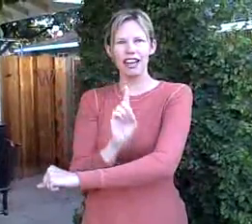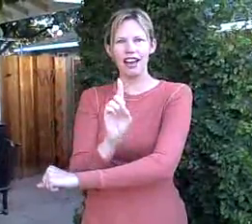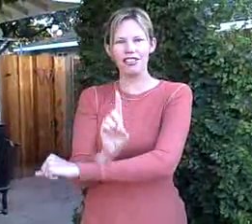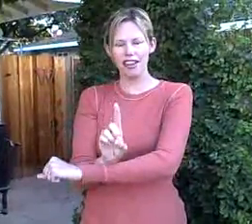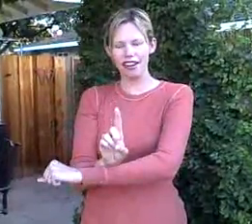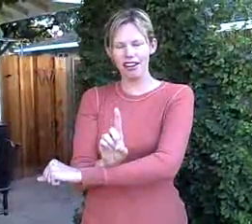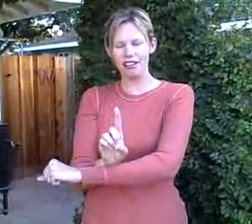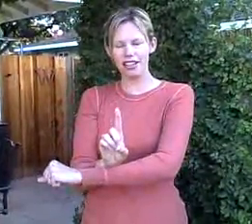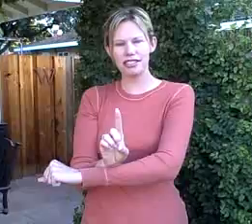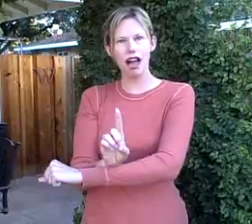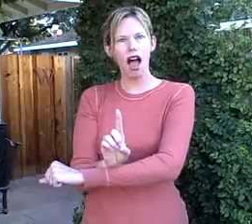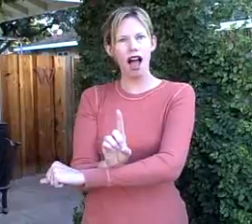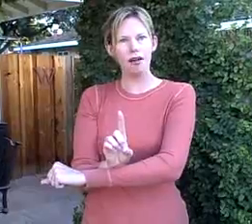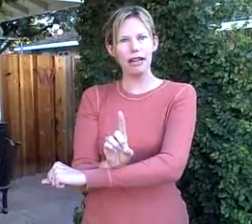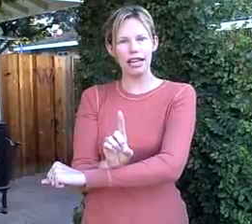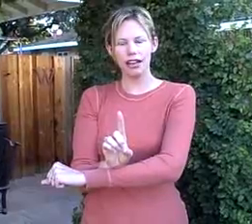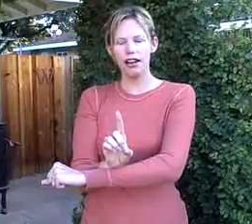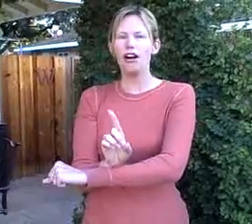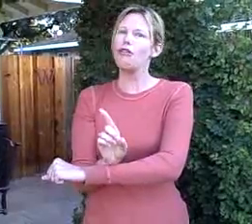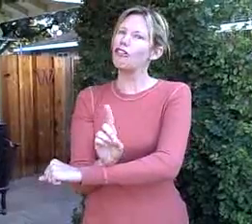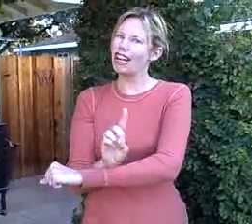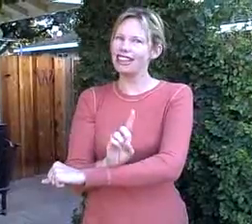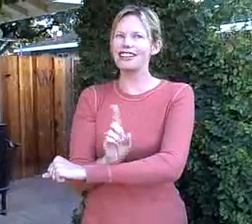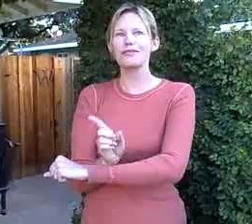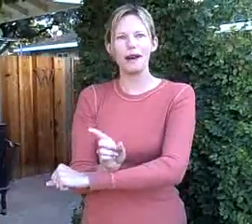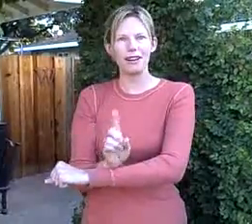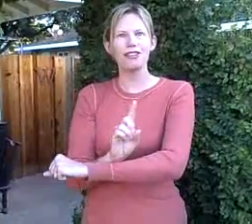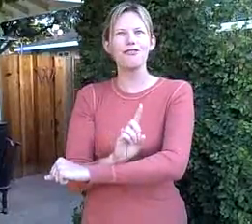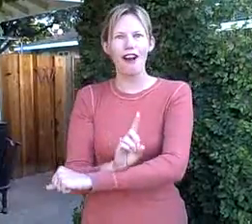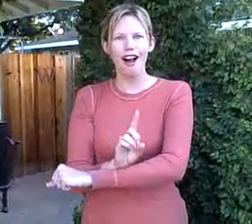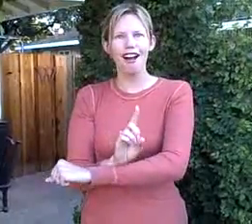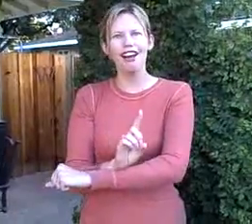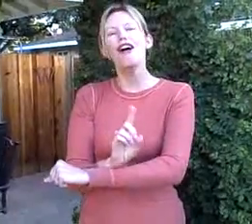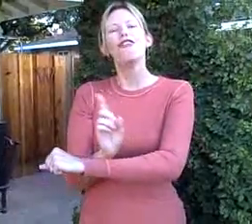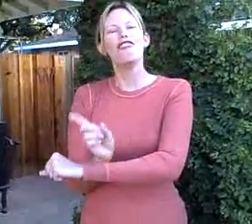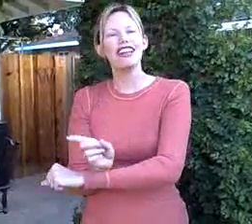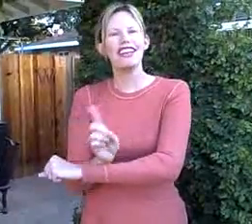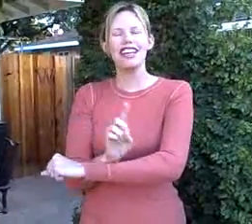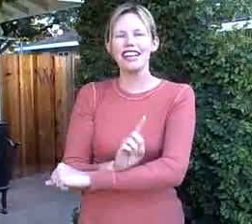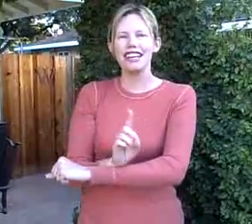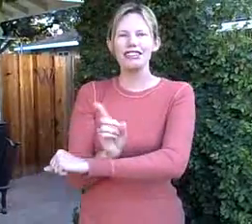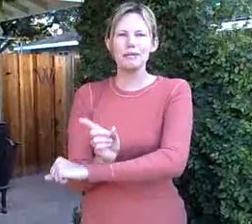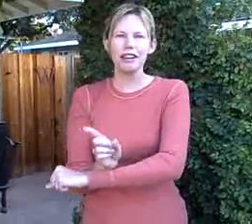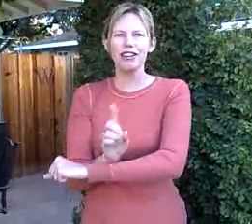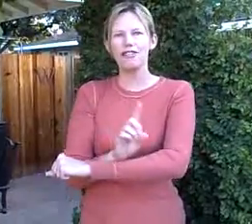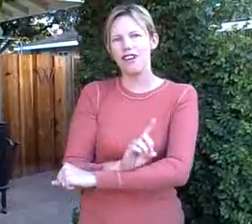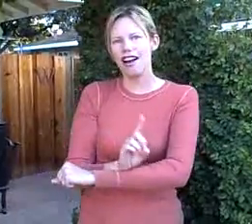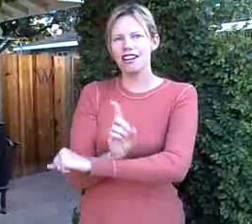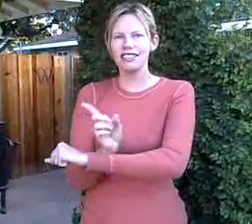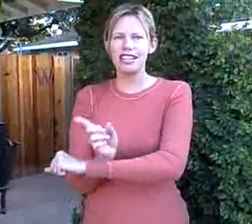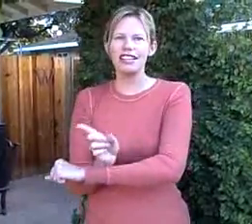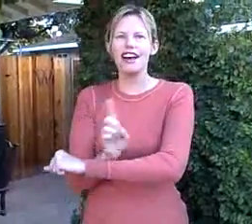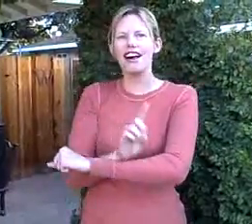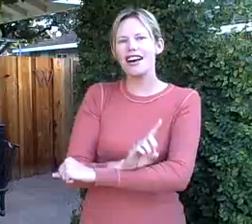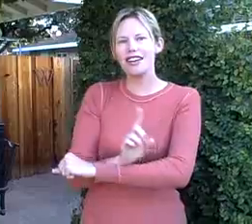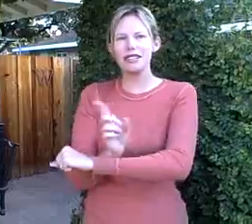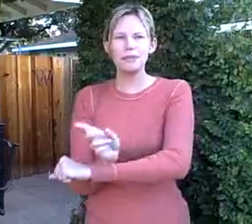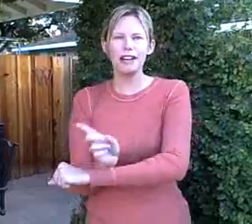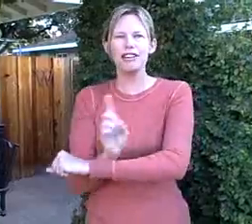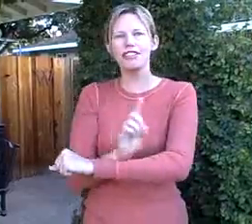now there is... how many? One little speckled frog, one little speckled frog, sitting on a speckled